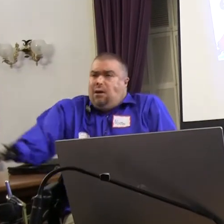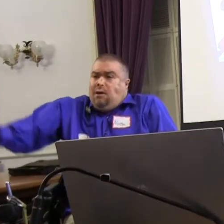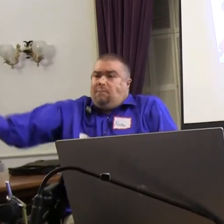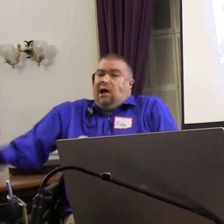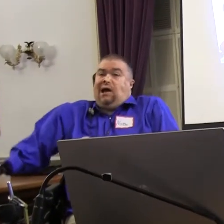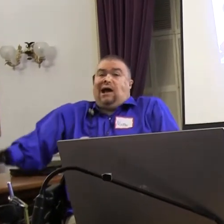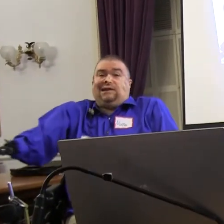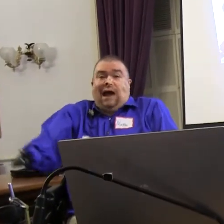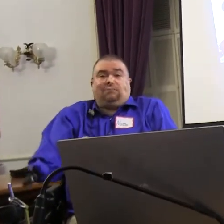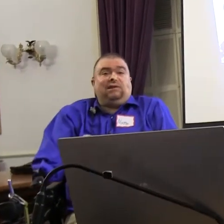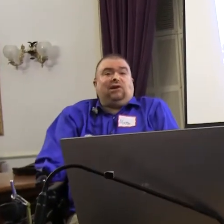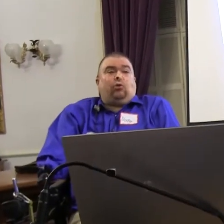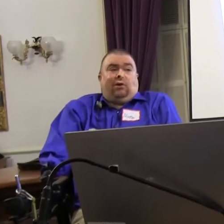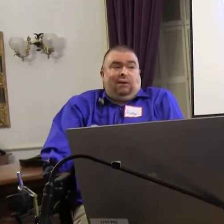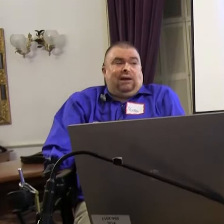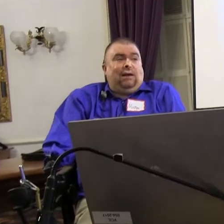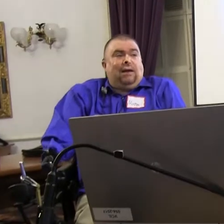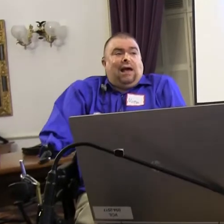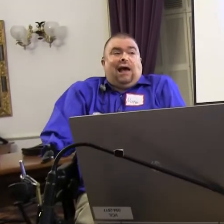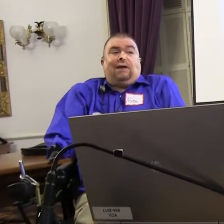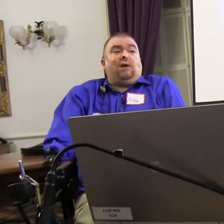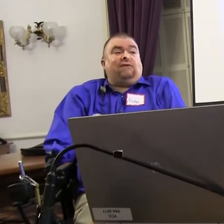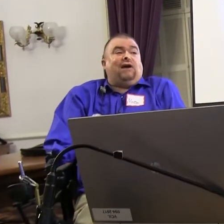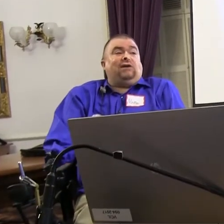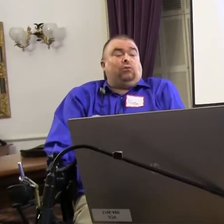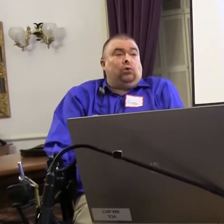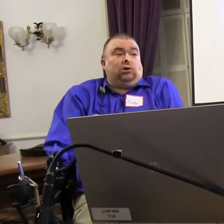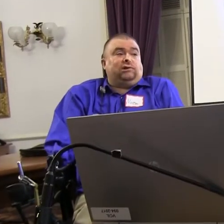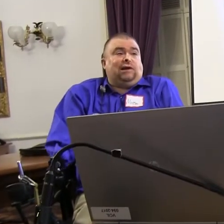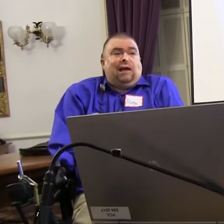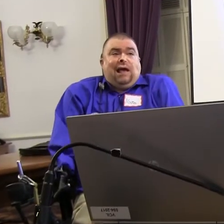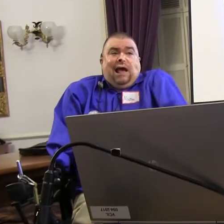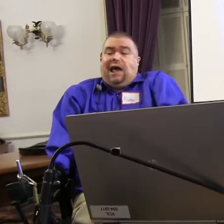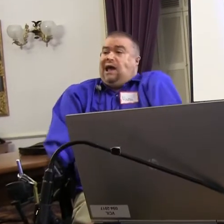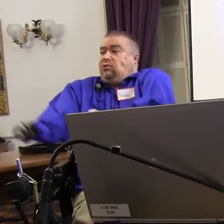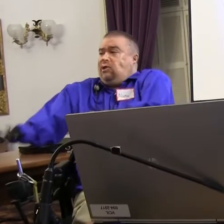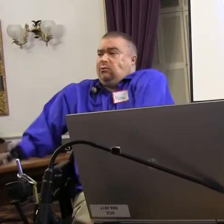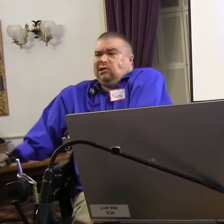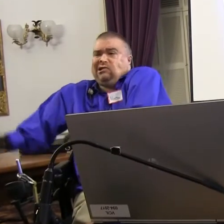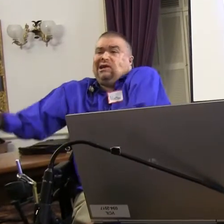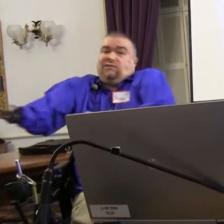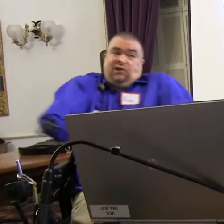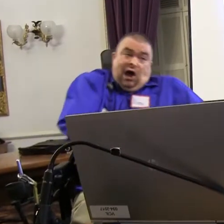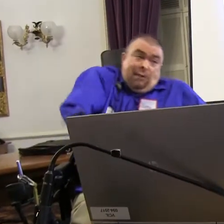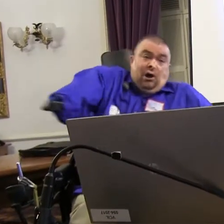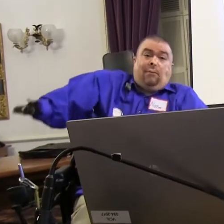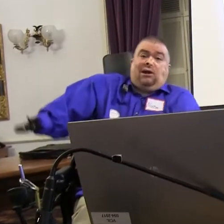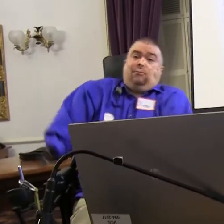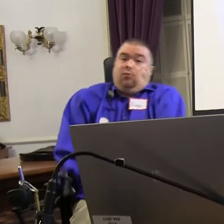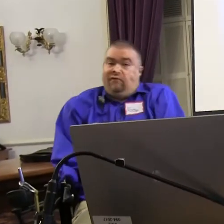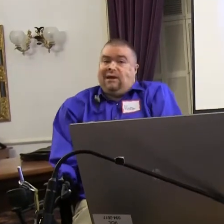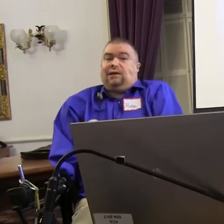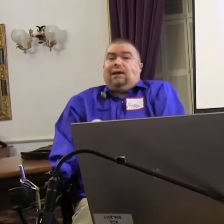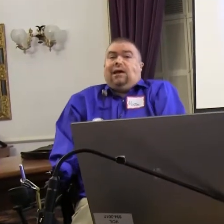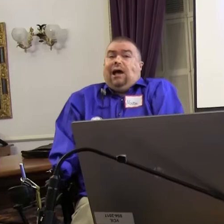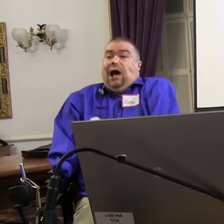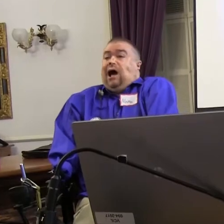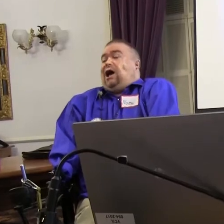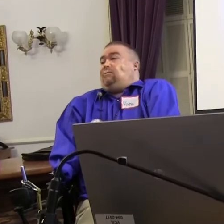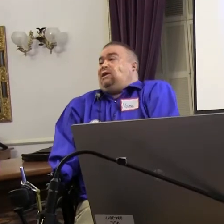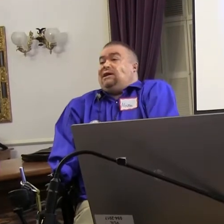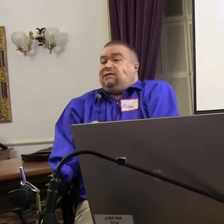can by adapting the equipment and modifying the rules. And when I really say it's a phenomenon and a movement,